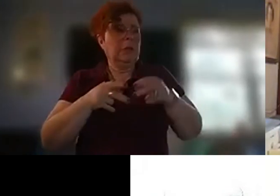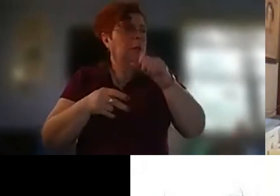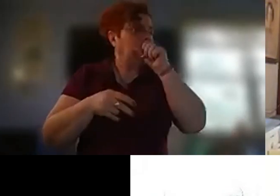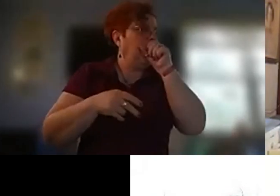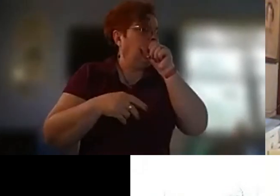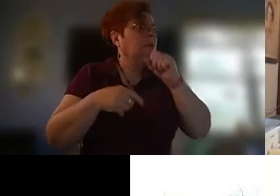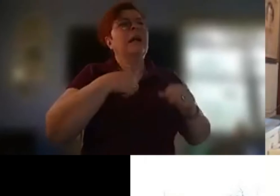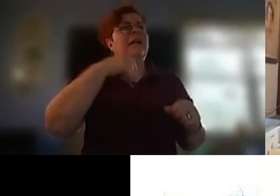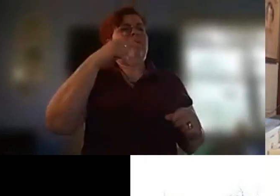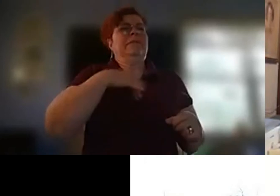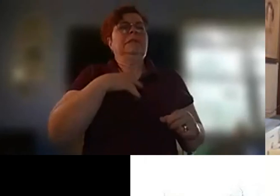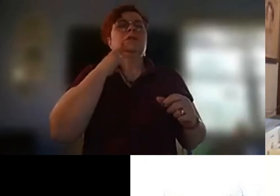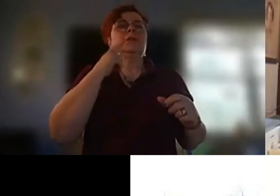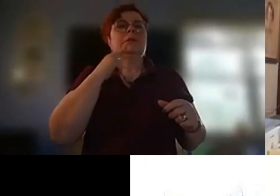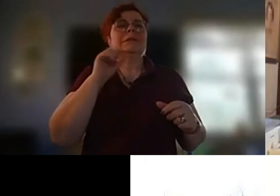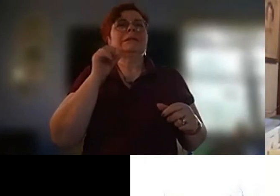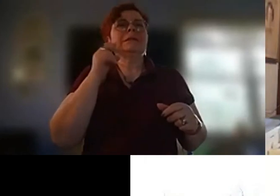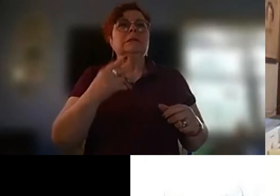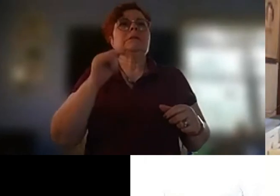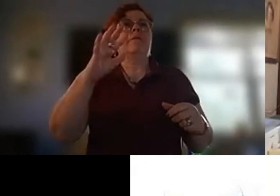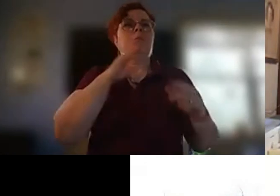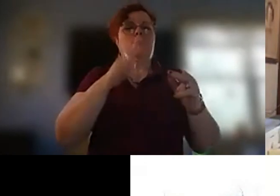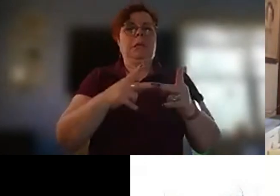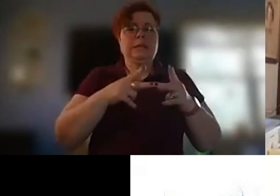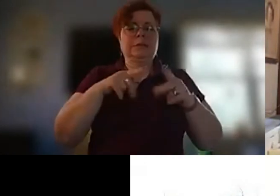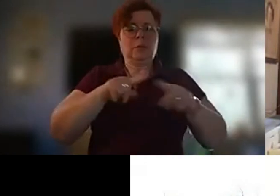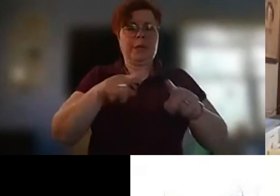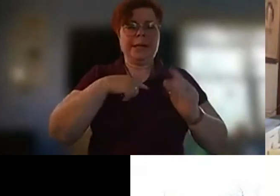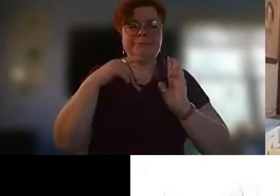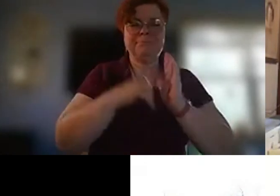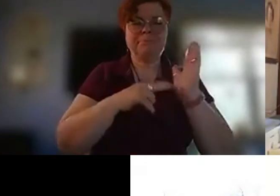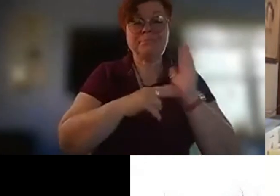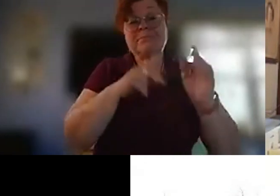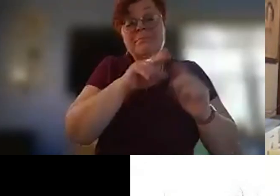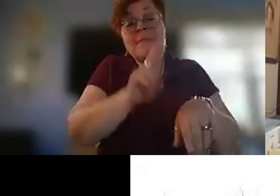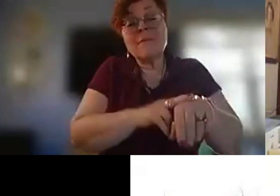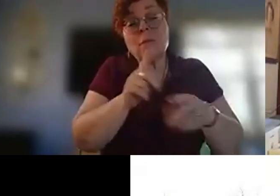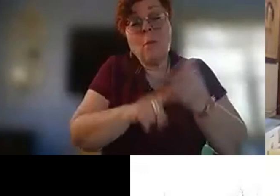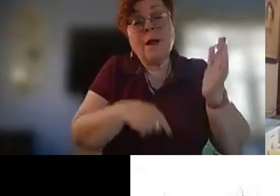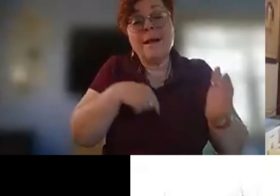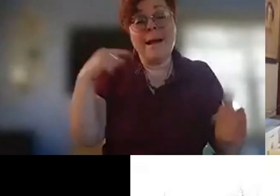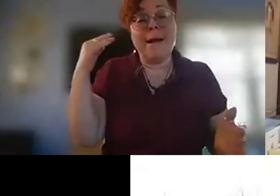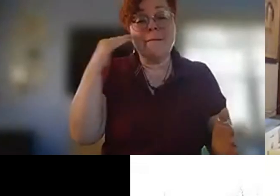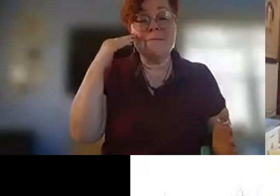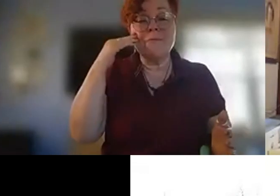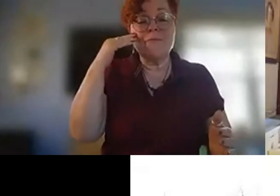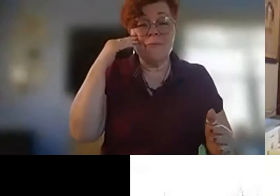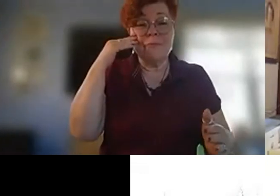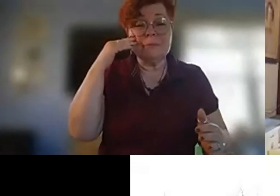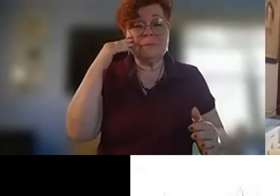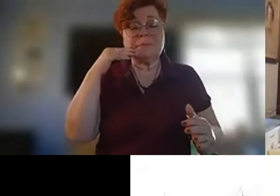here of place and um of course um from what i know um indigenous peoples all